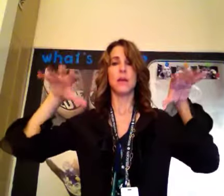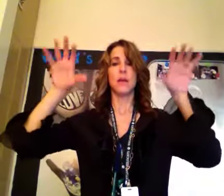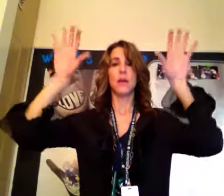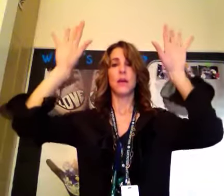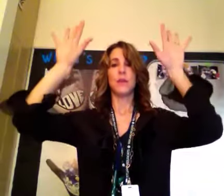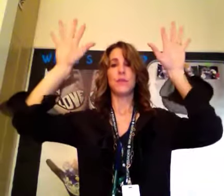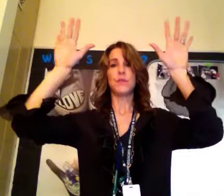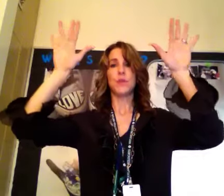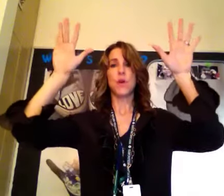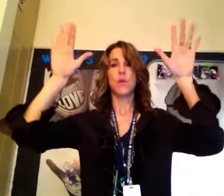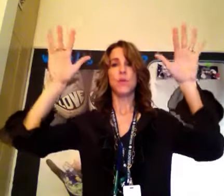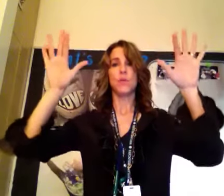Snow.